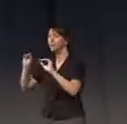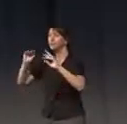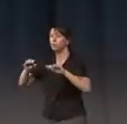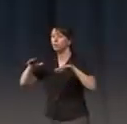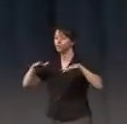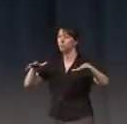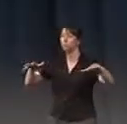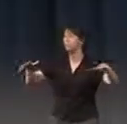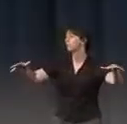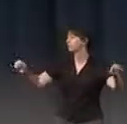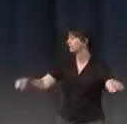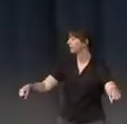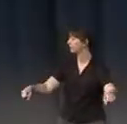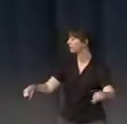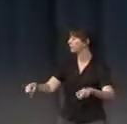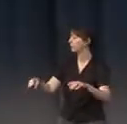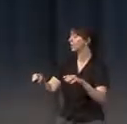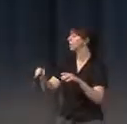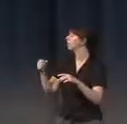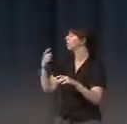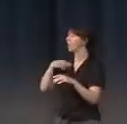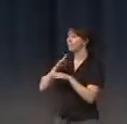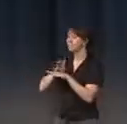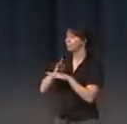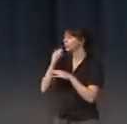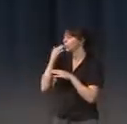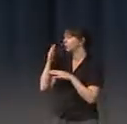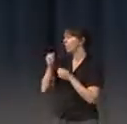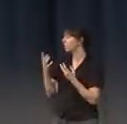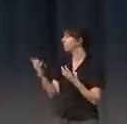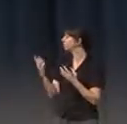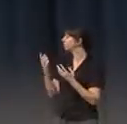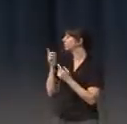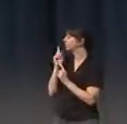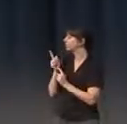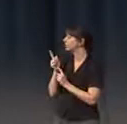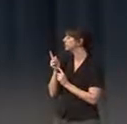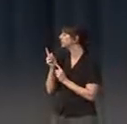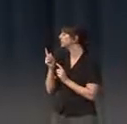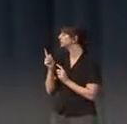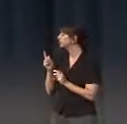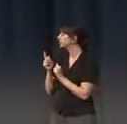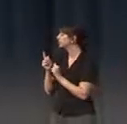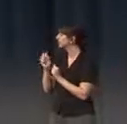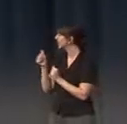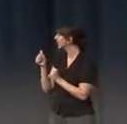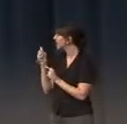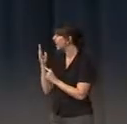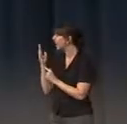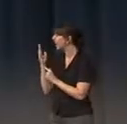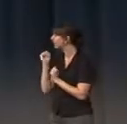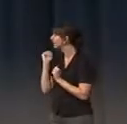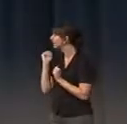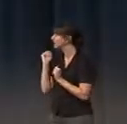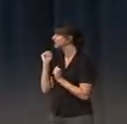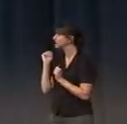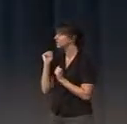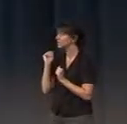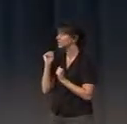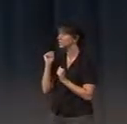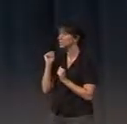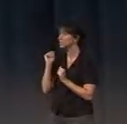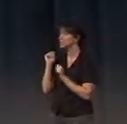small video. I don't know how many minutes I took already. Ten, five, because I get always lost on. How, can somebody help me?